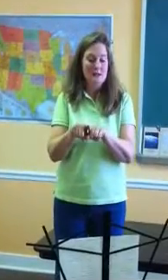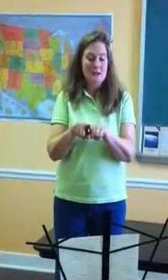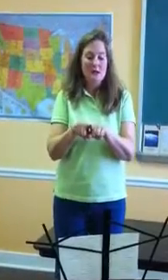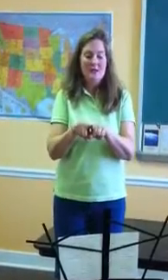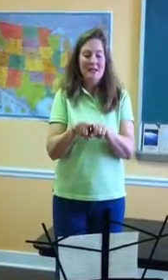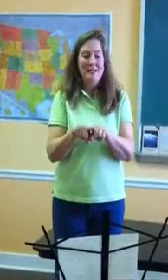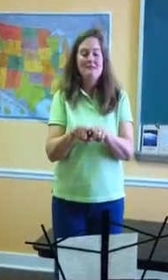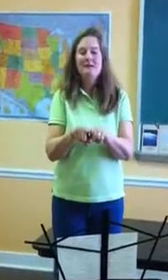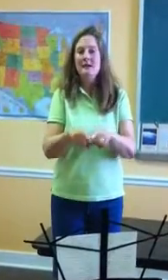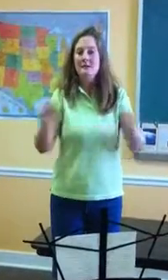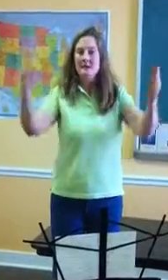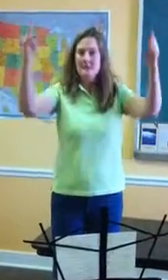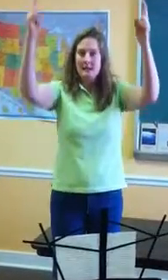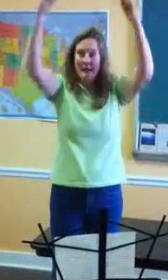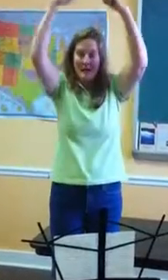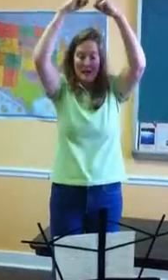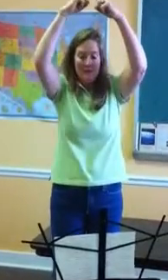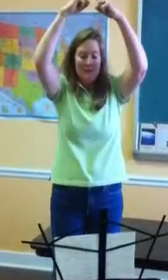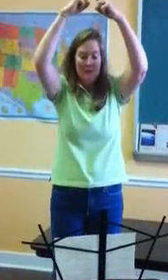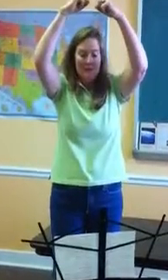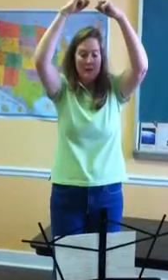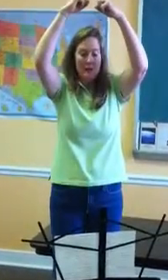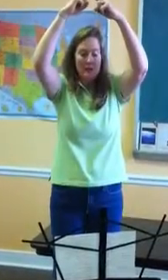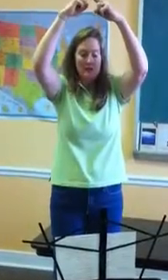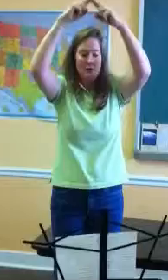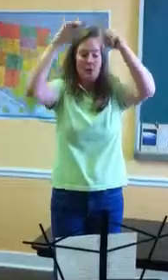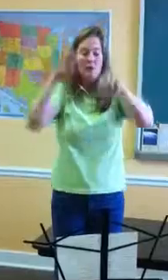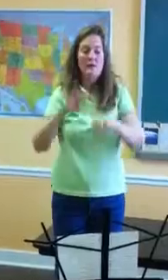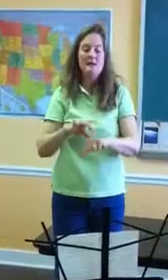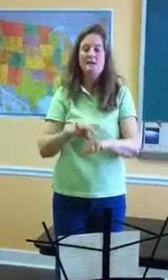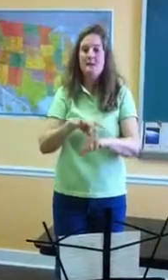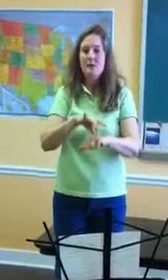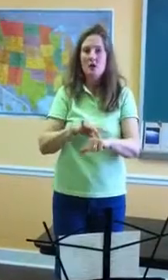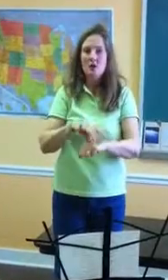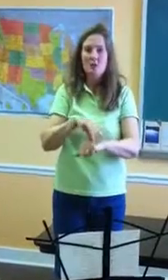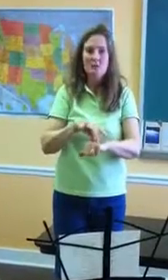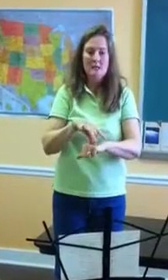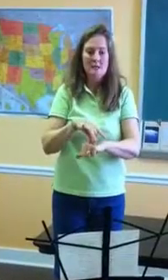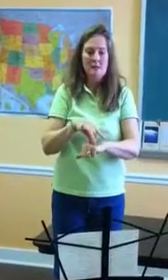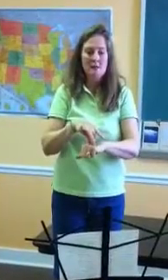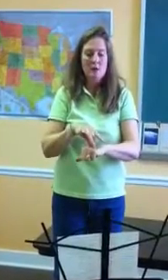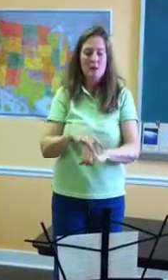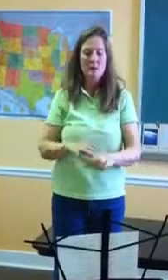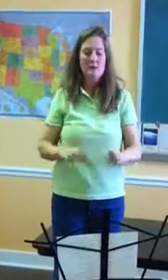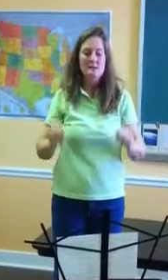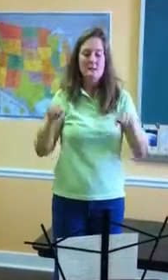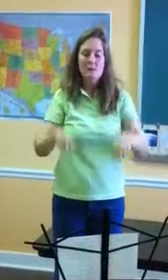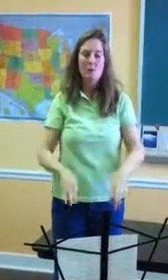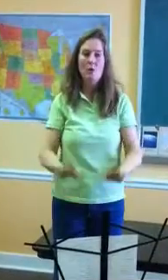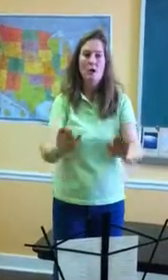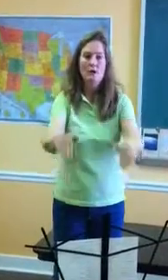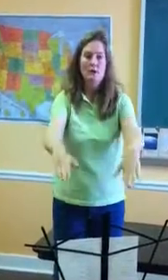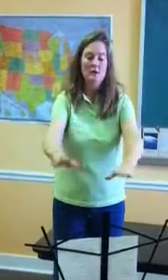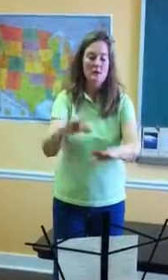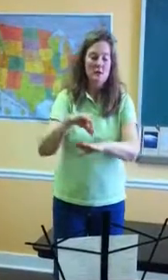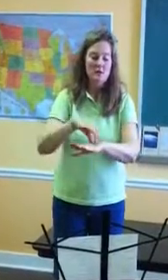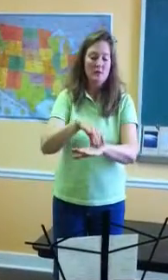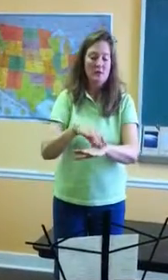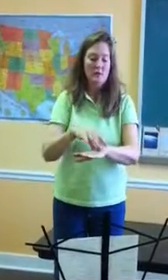of anything that is in heaven above, or that is in the earth beneath, or that is in the water under the